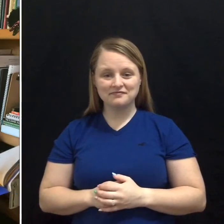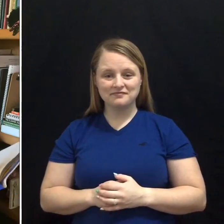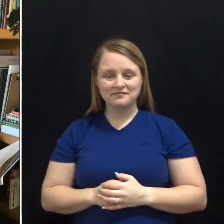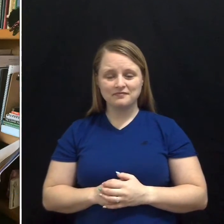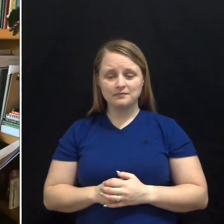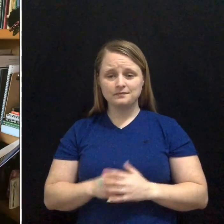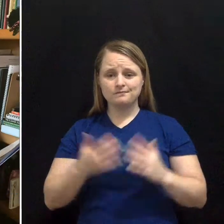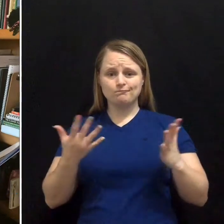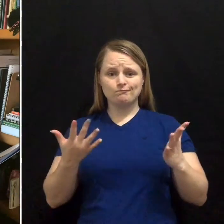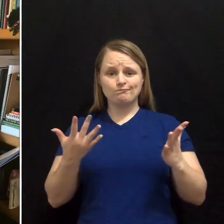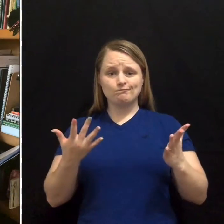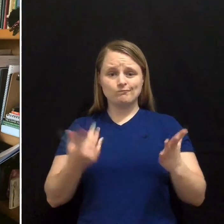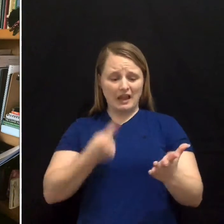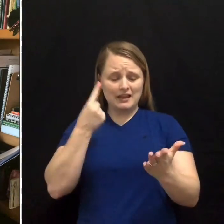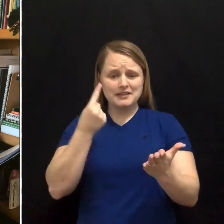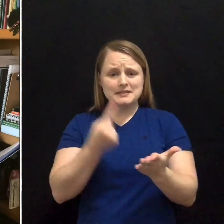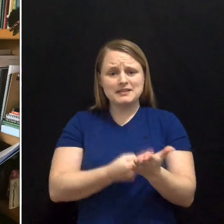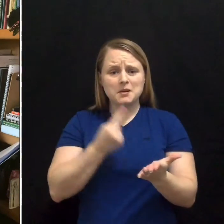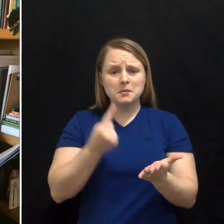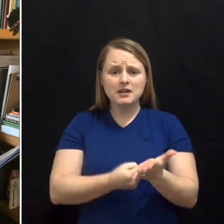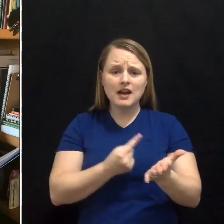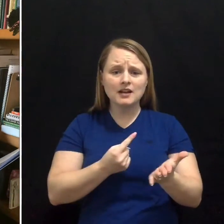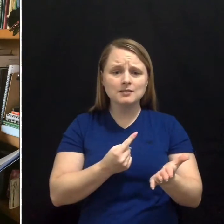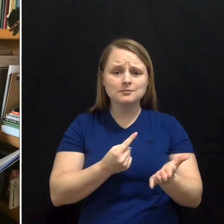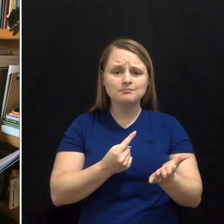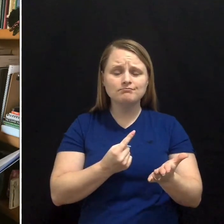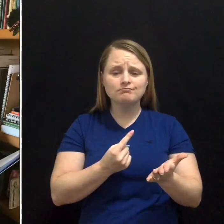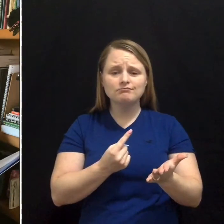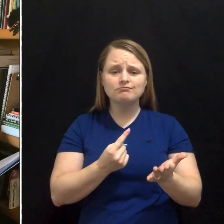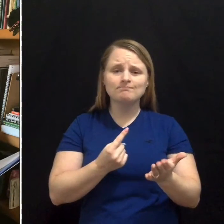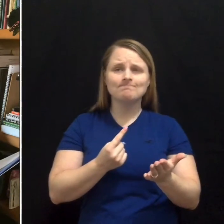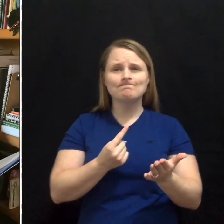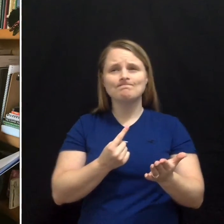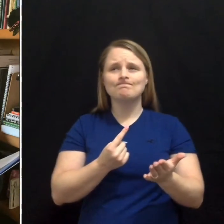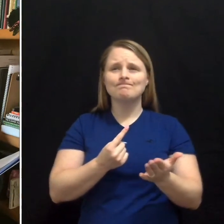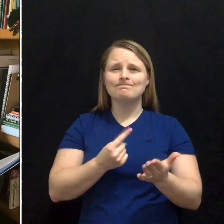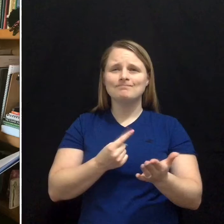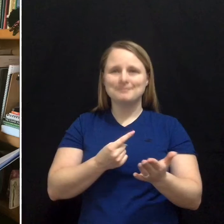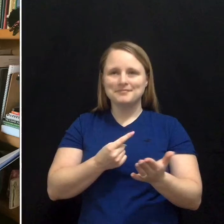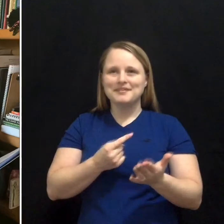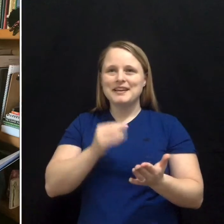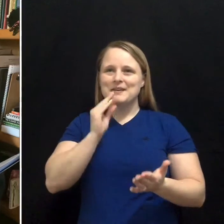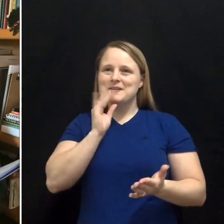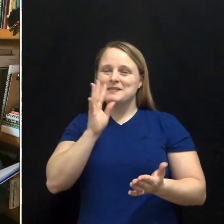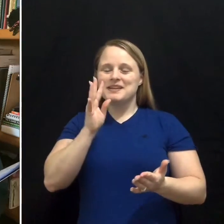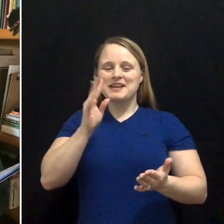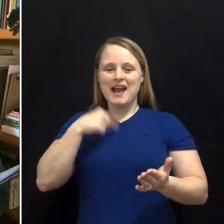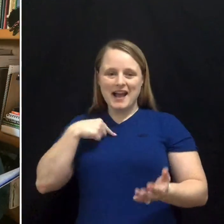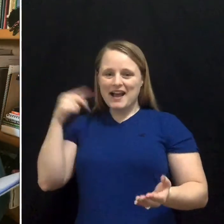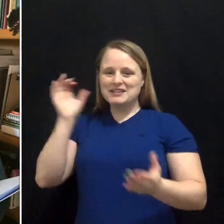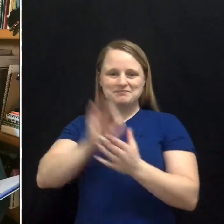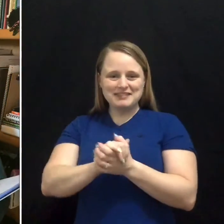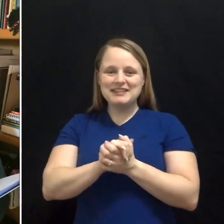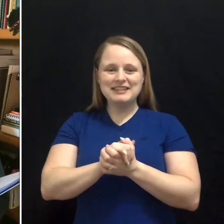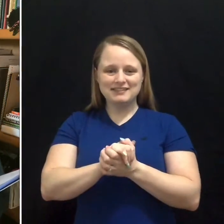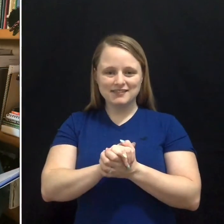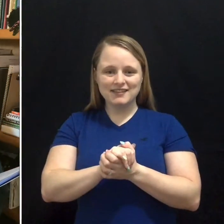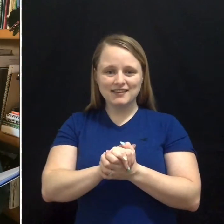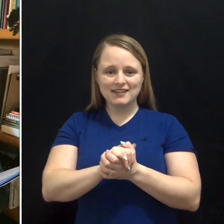So sometimes, just every now and then, whisper, I believe,